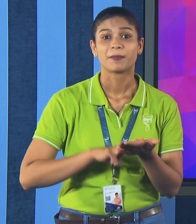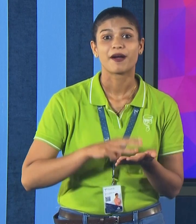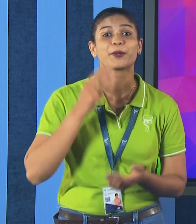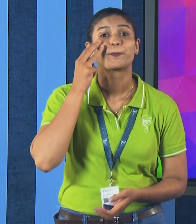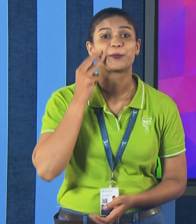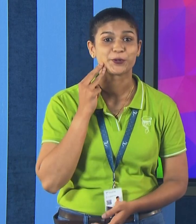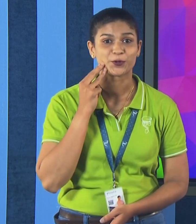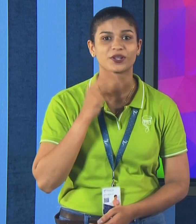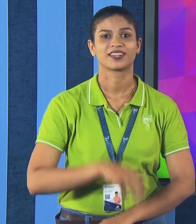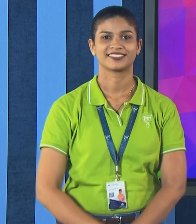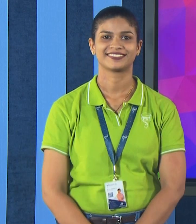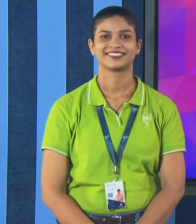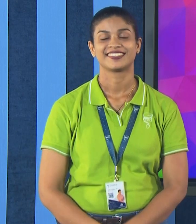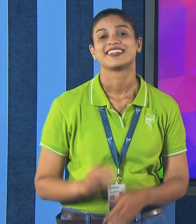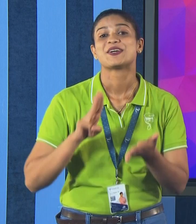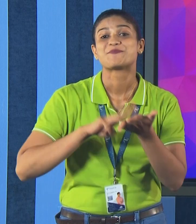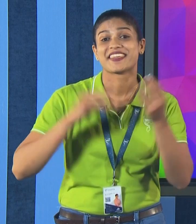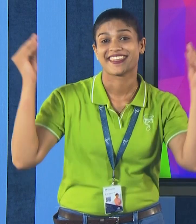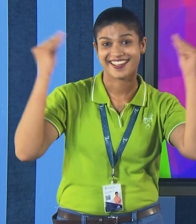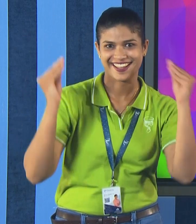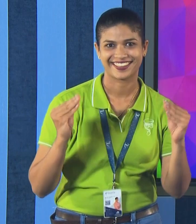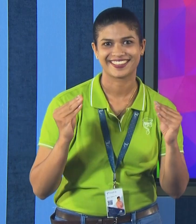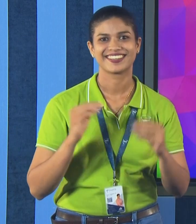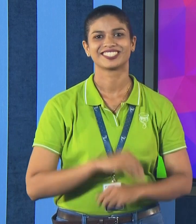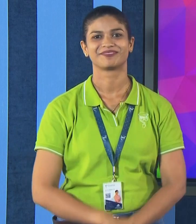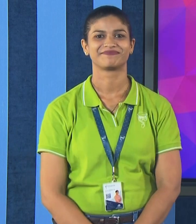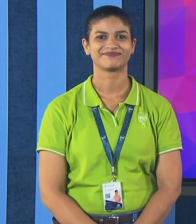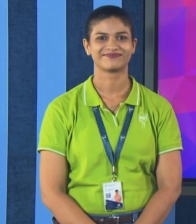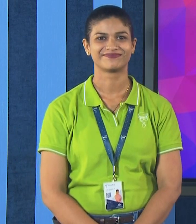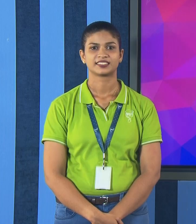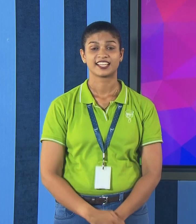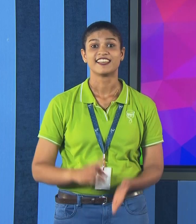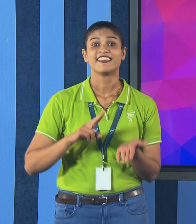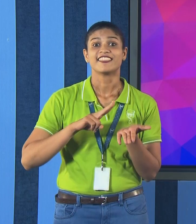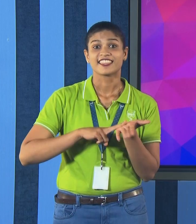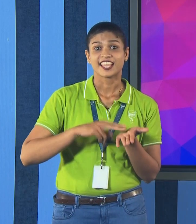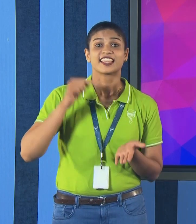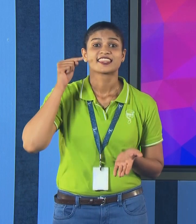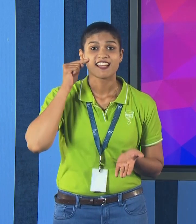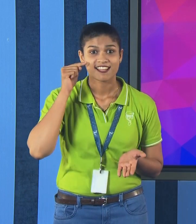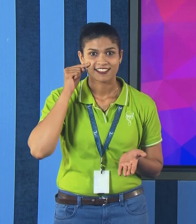Manipur, Mekhalaya, Nagaland,